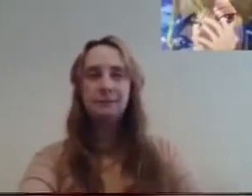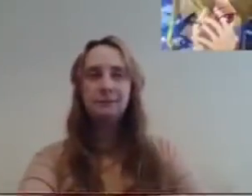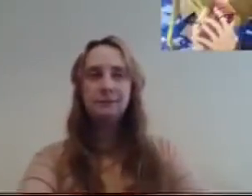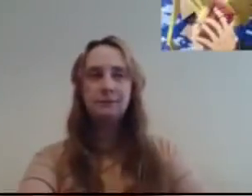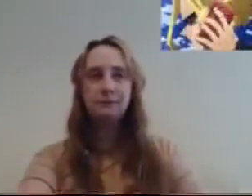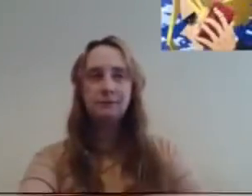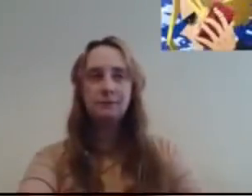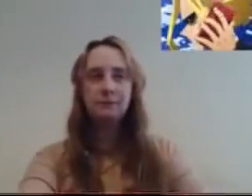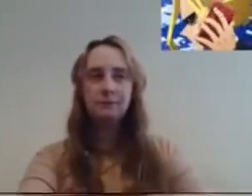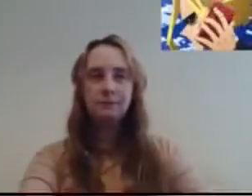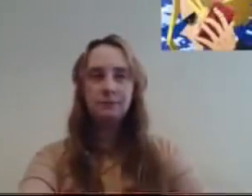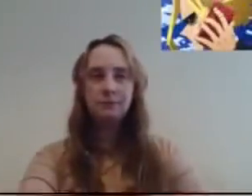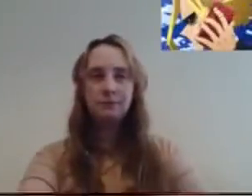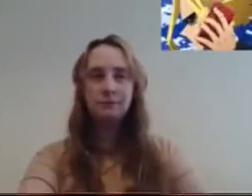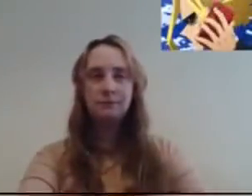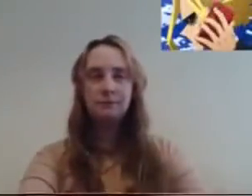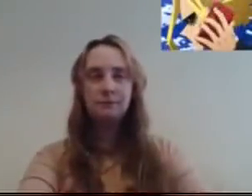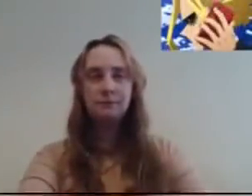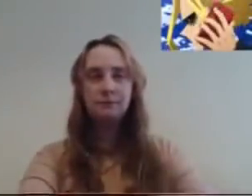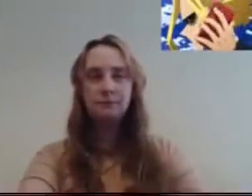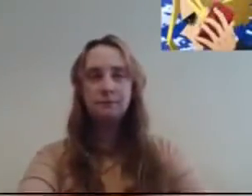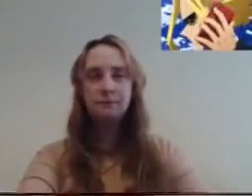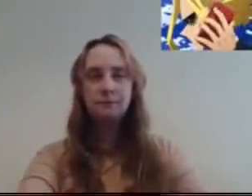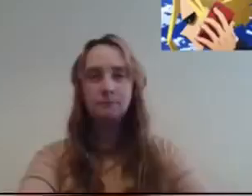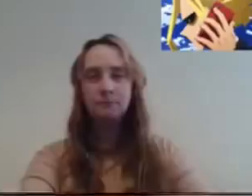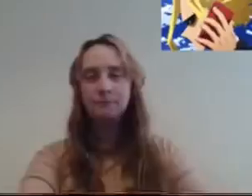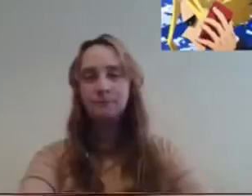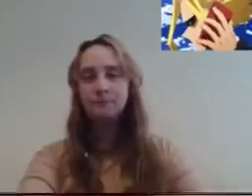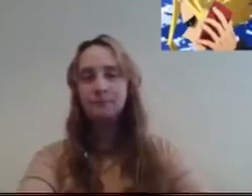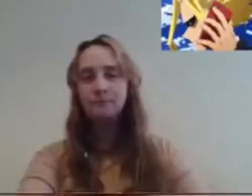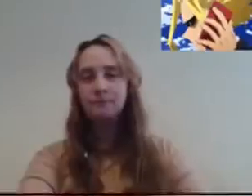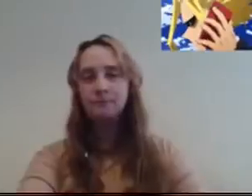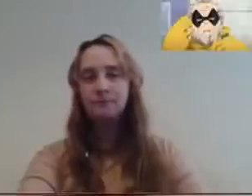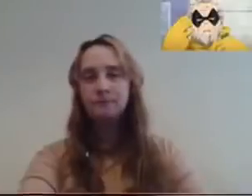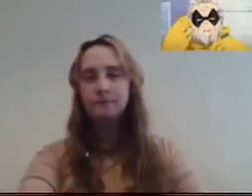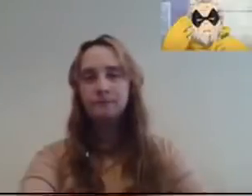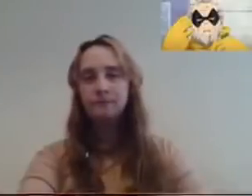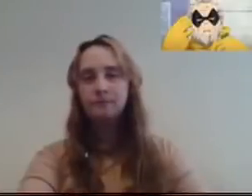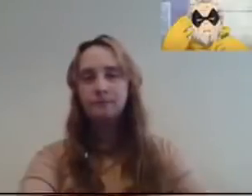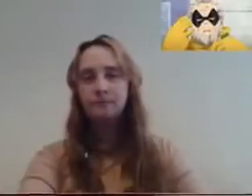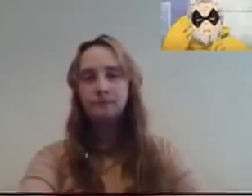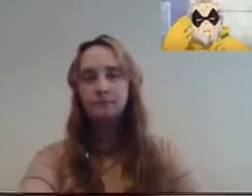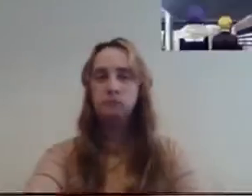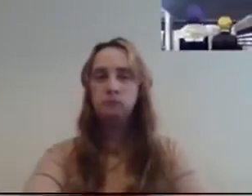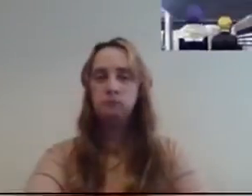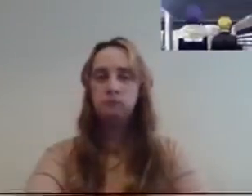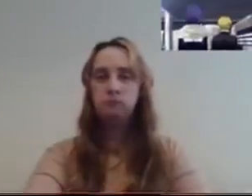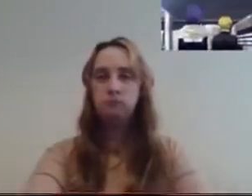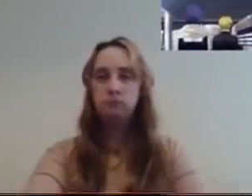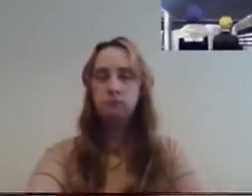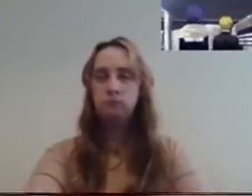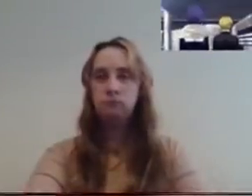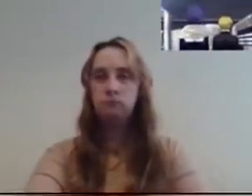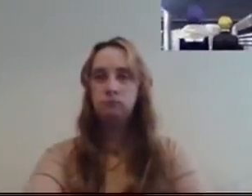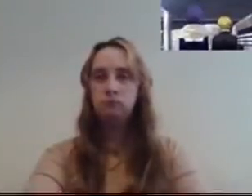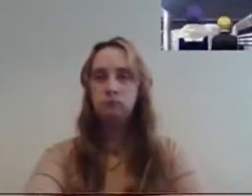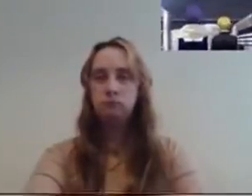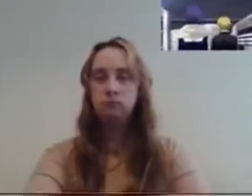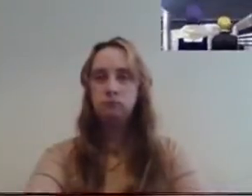As far as I can think that's the only time she ever mentioned it. Thank you for telling me. of all, how did you get him to talk to